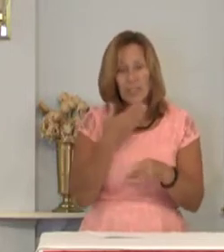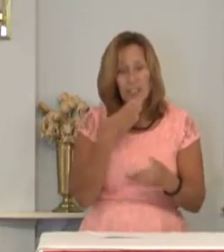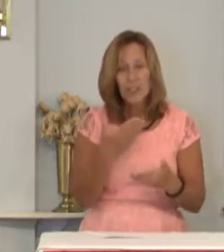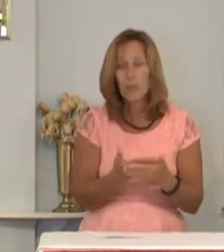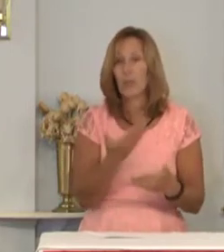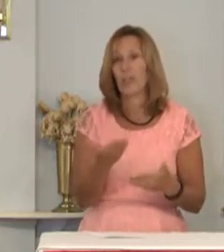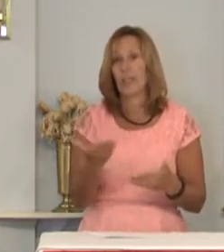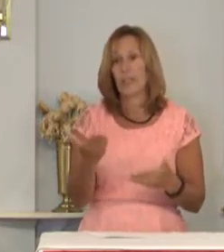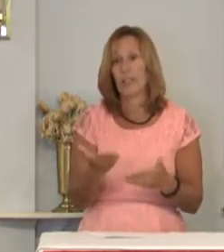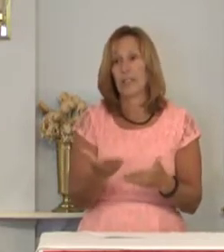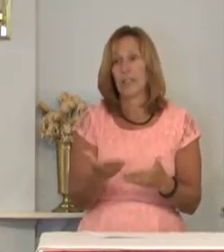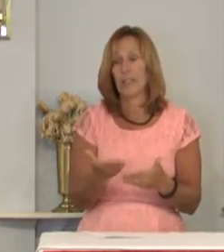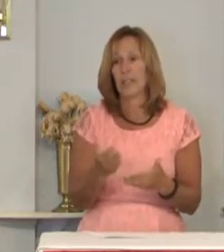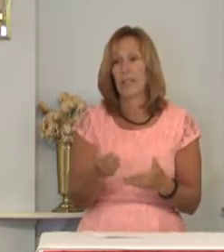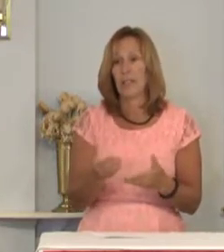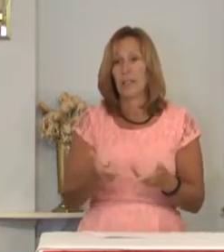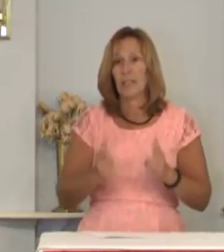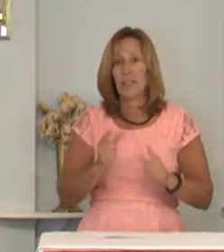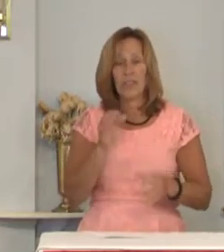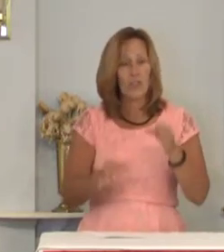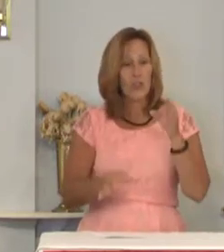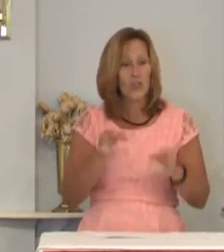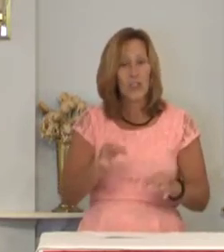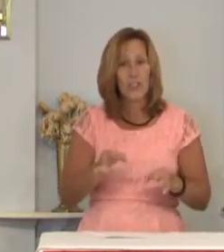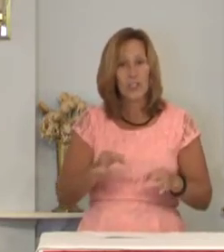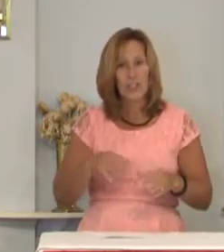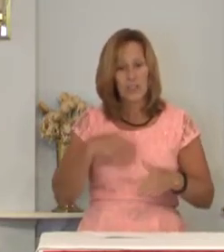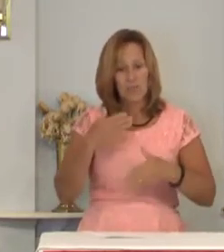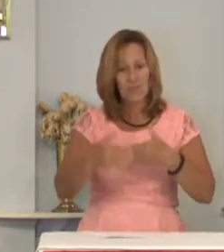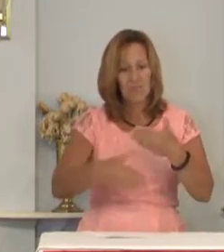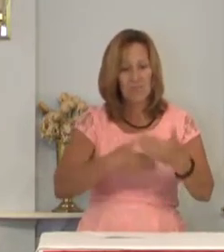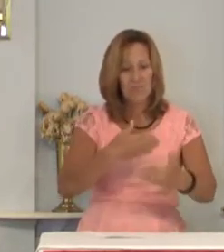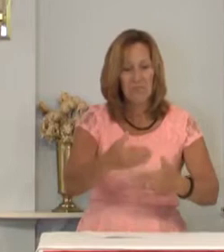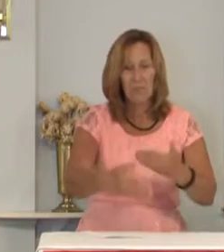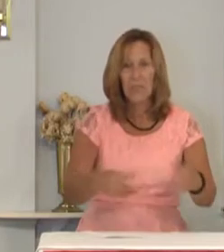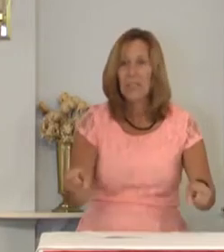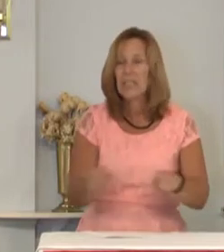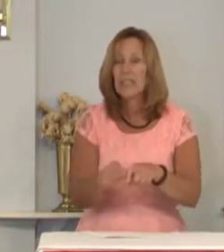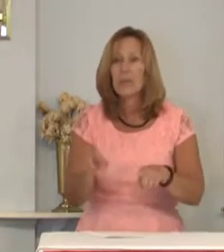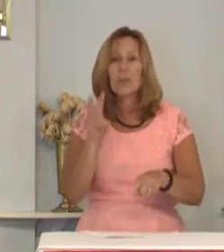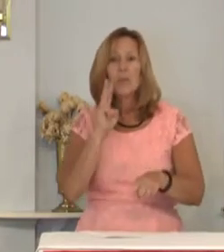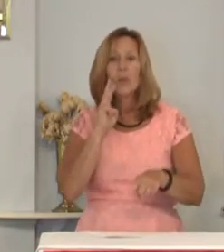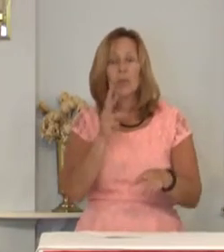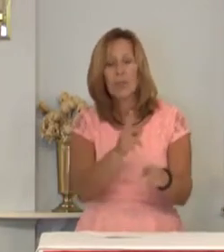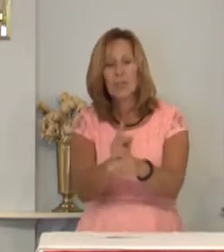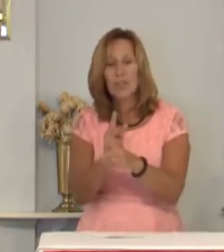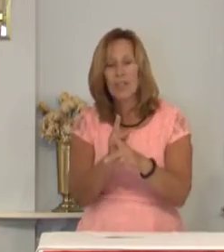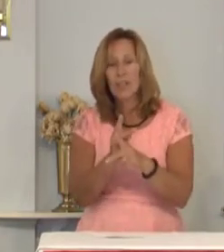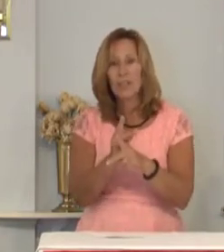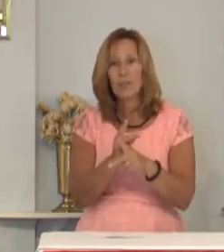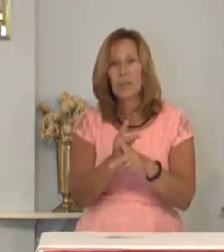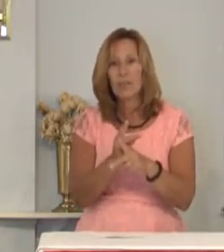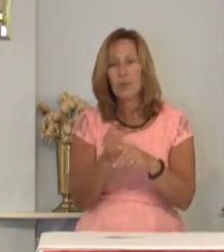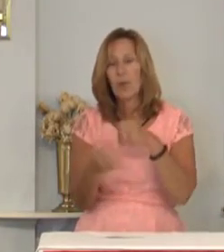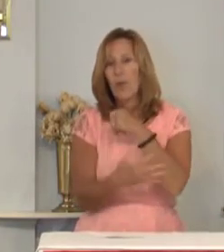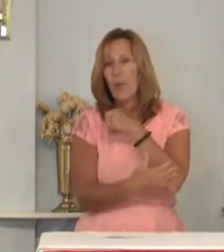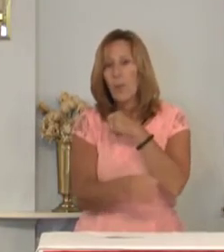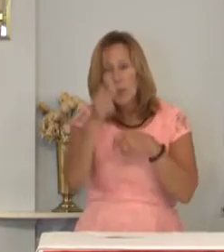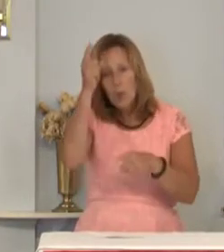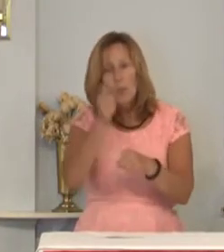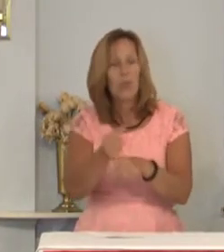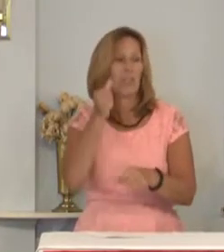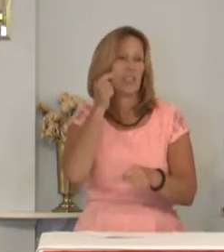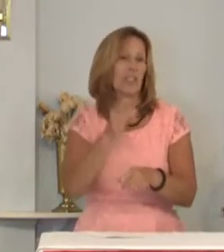good things to let justice roll down like waters and to care for the least of our sisters and brothers